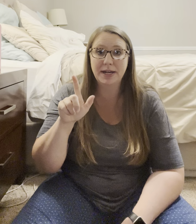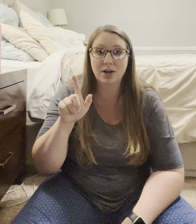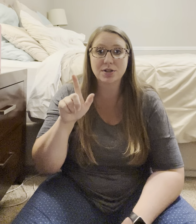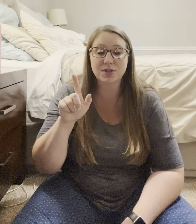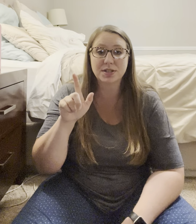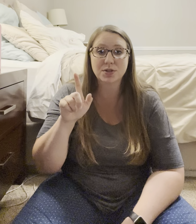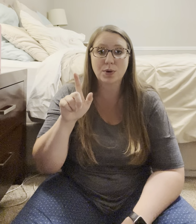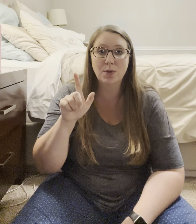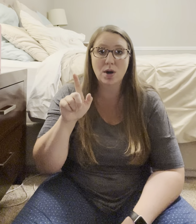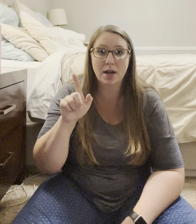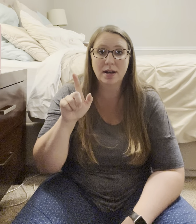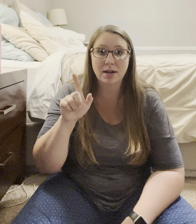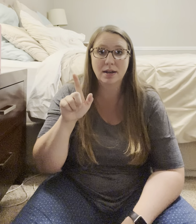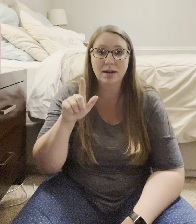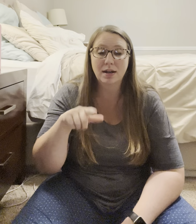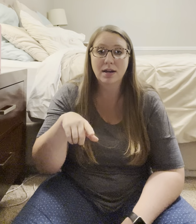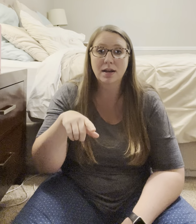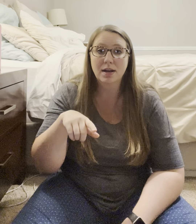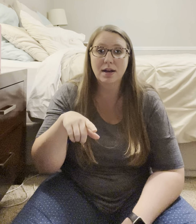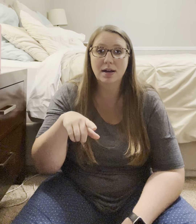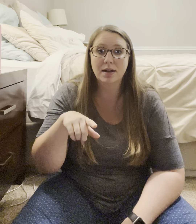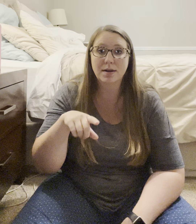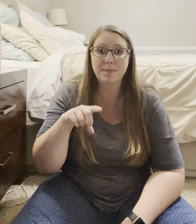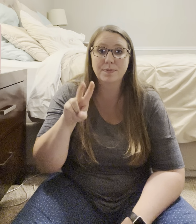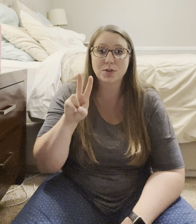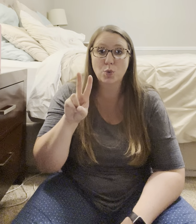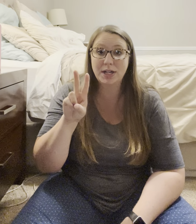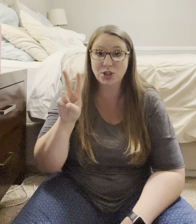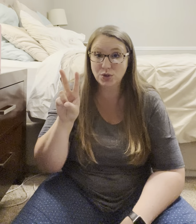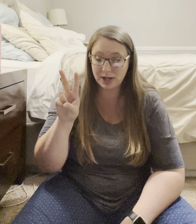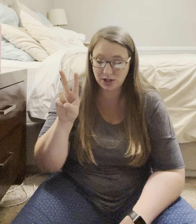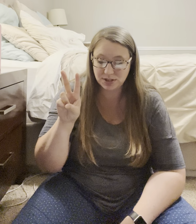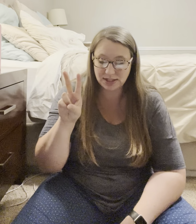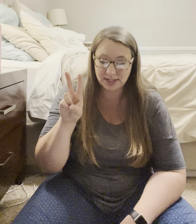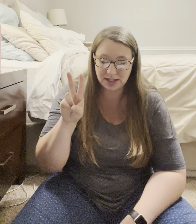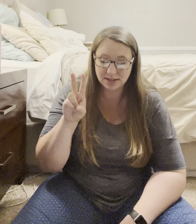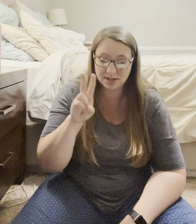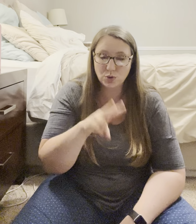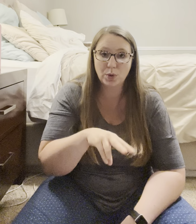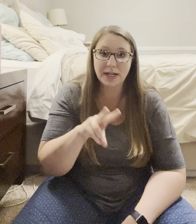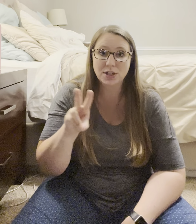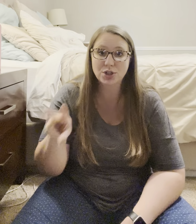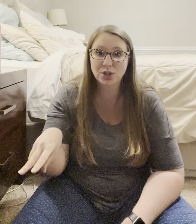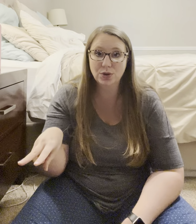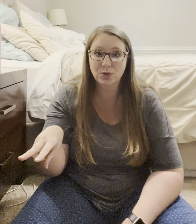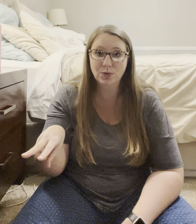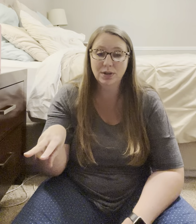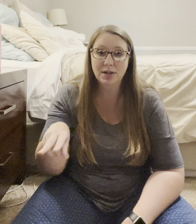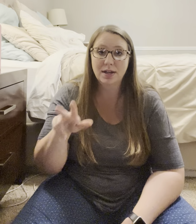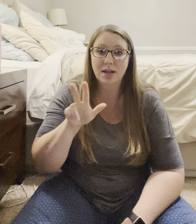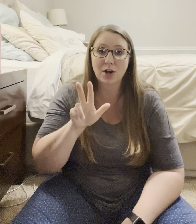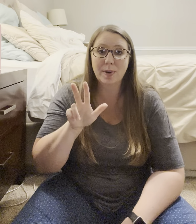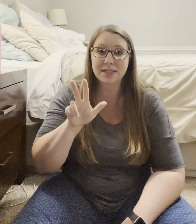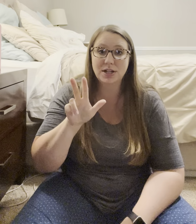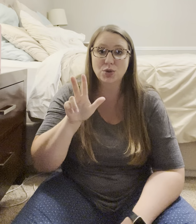here. this is 21. Um. 22. I use these hands. 22. Go back to here.